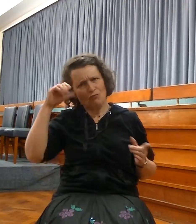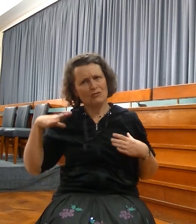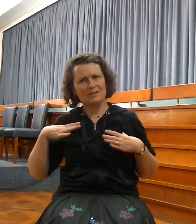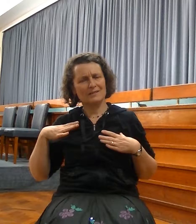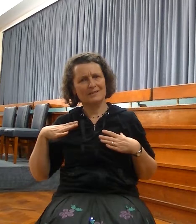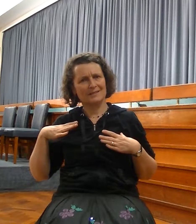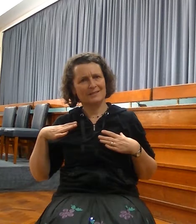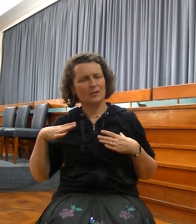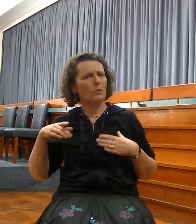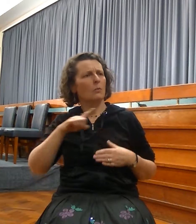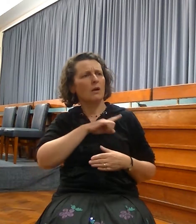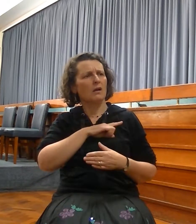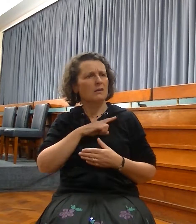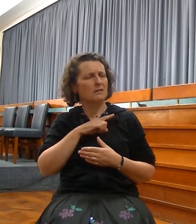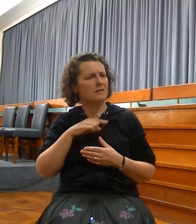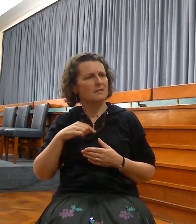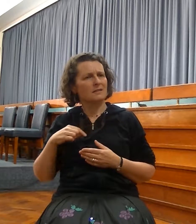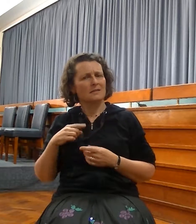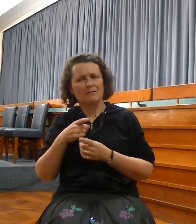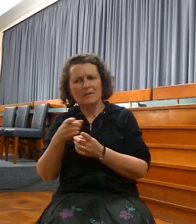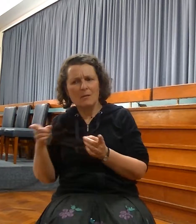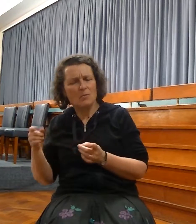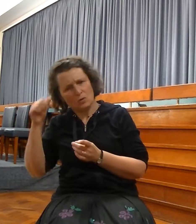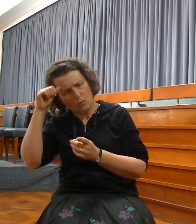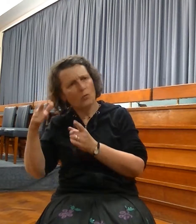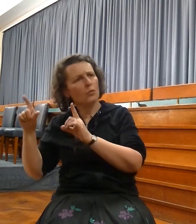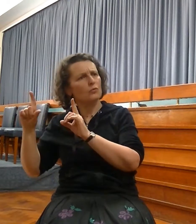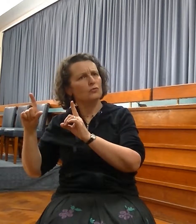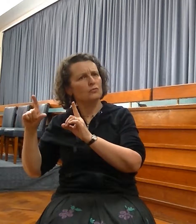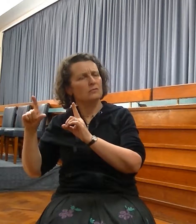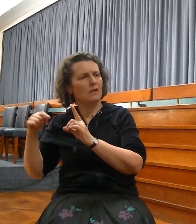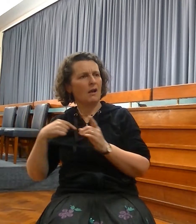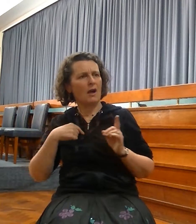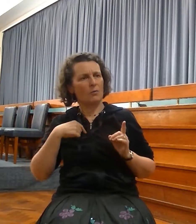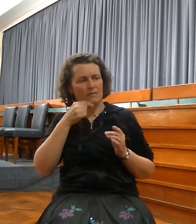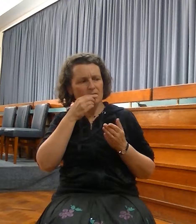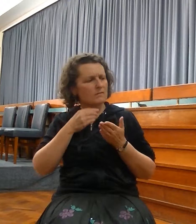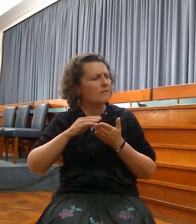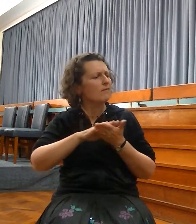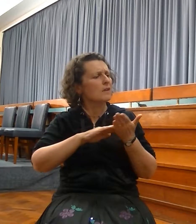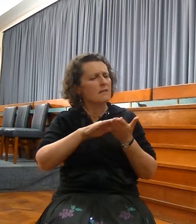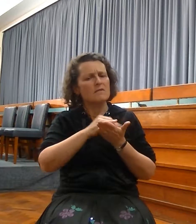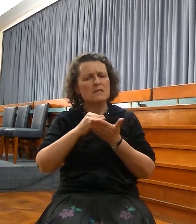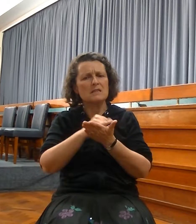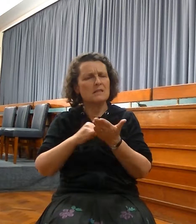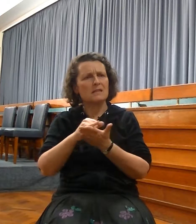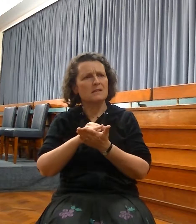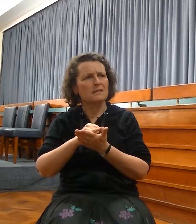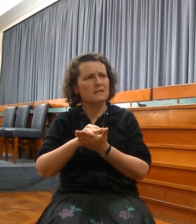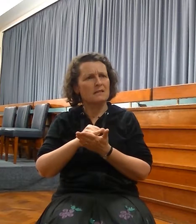iniquity and I will remember their sin no more. And that will stand forever. So,